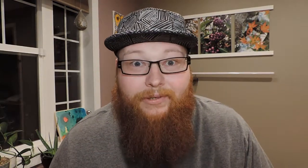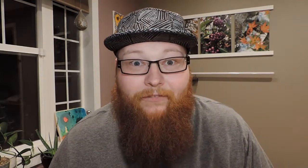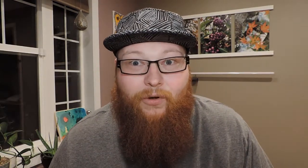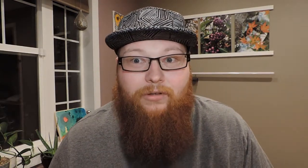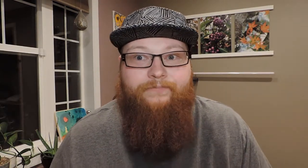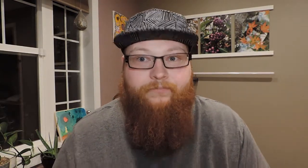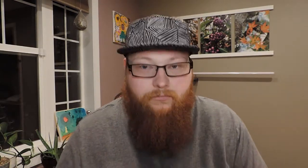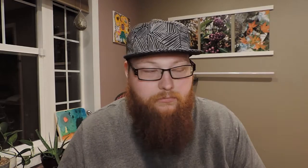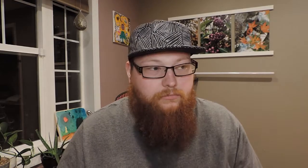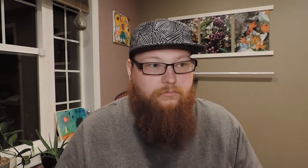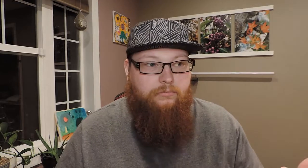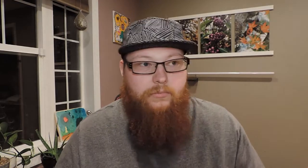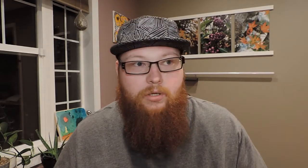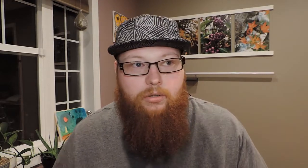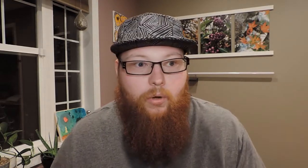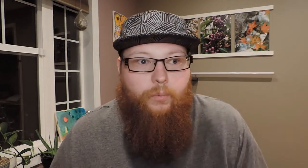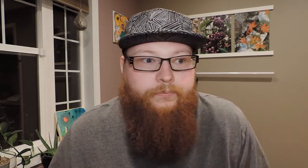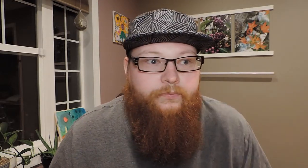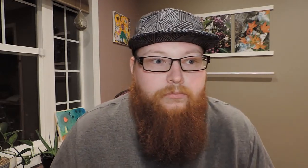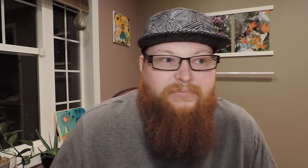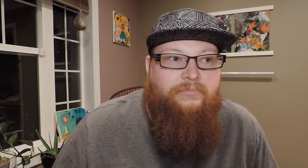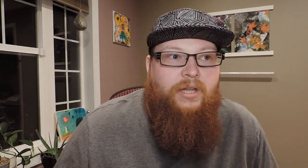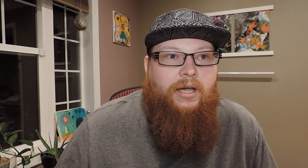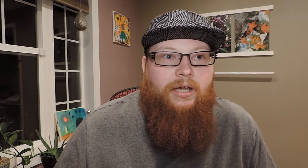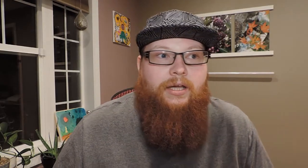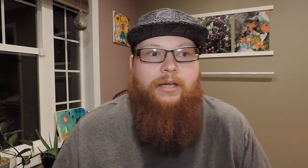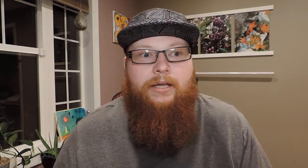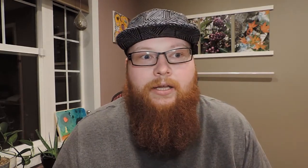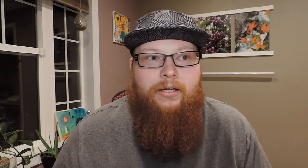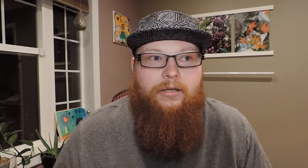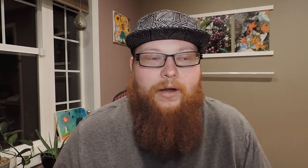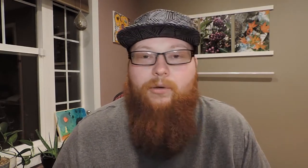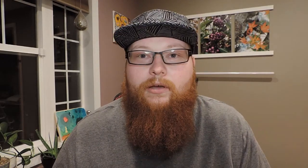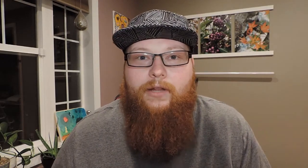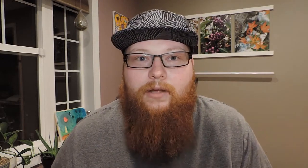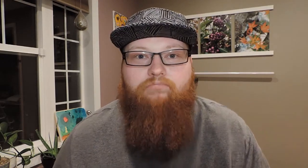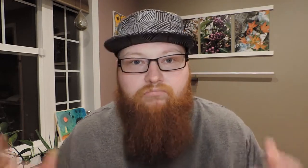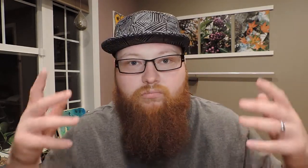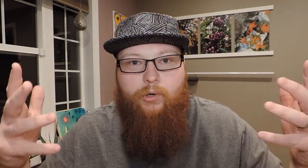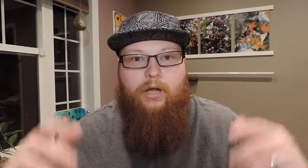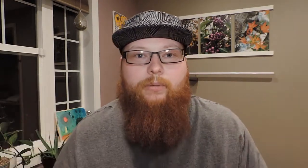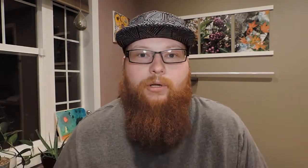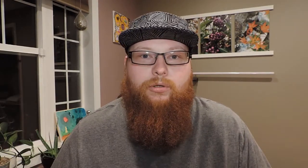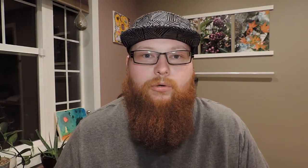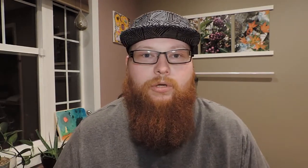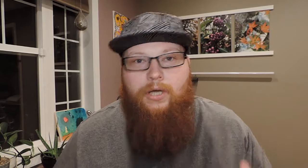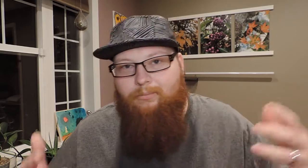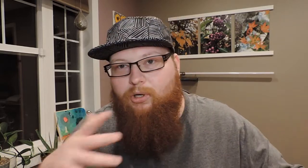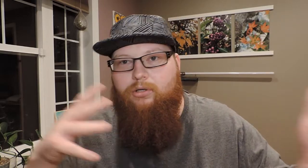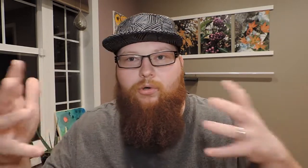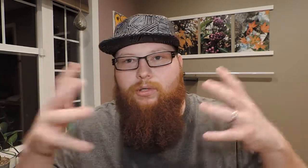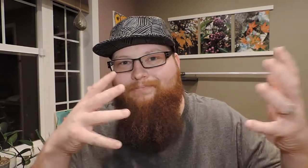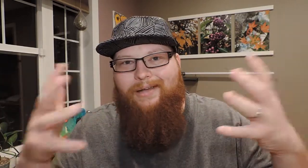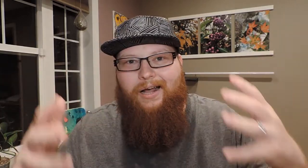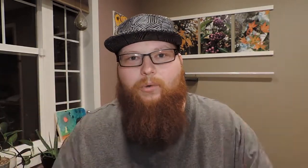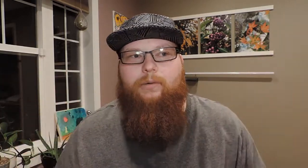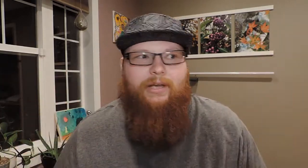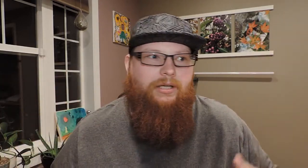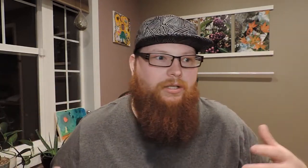that was difficult. So, uh, graduated with that, went on to middle school. Middle school was a bit awkward because,